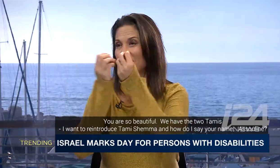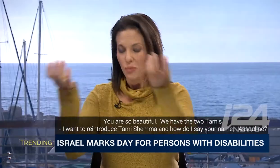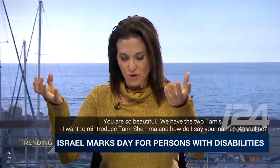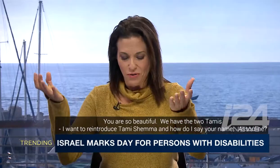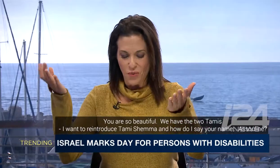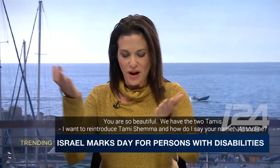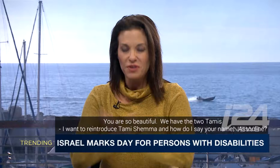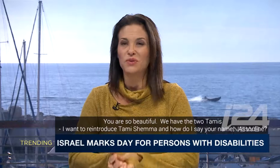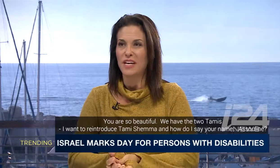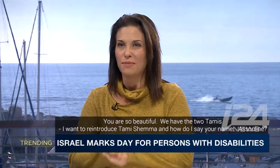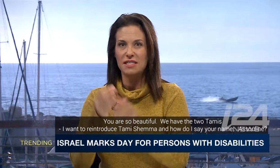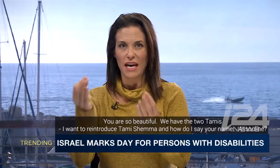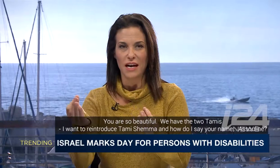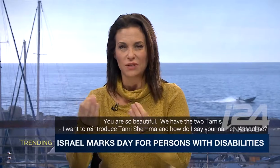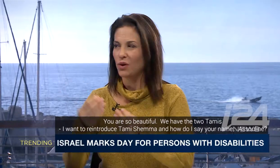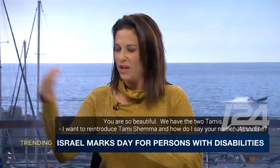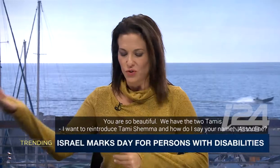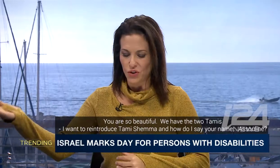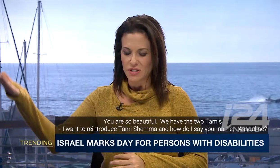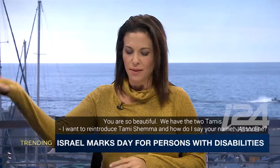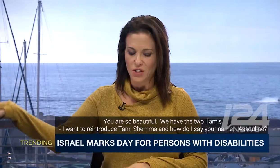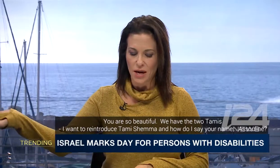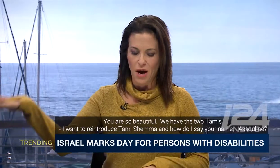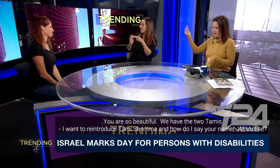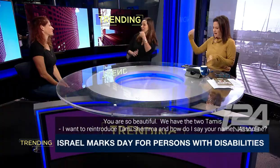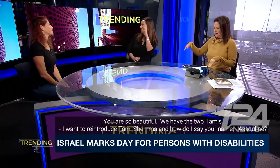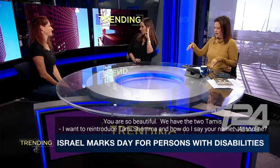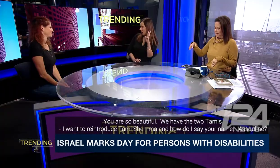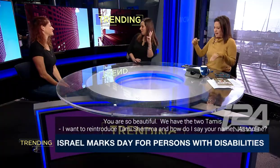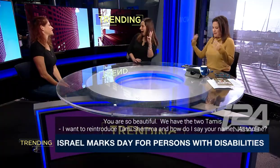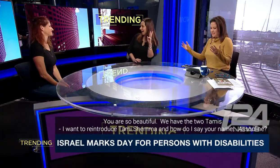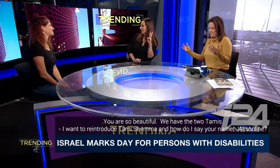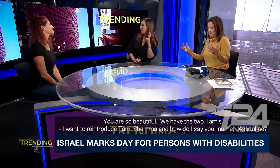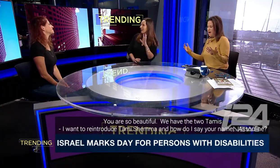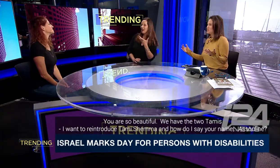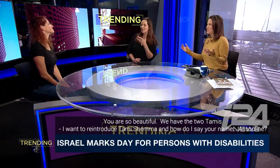so beautiful. We got the two Tammys again. I just want to reintroduce Tammyshema and how do I say your name? Asulin?